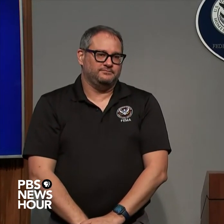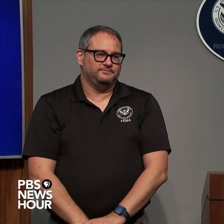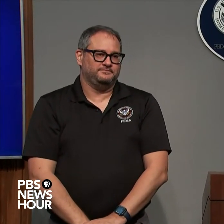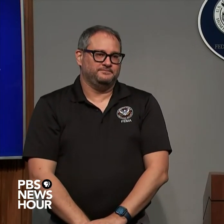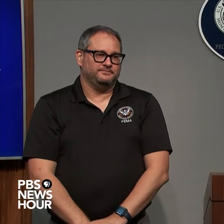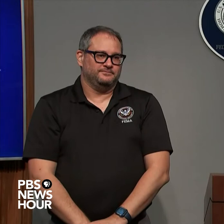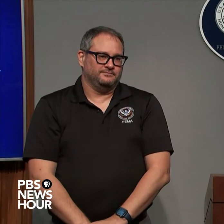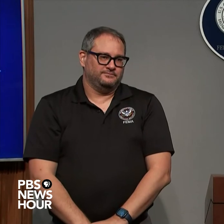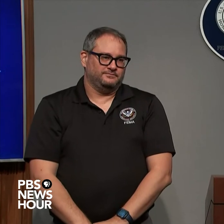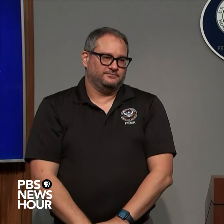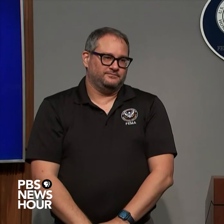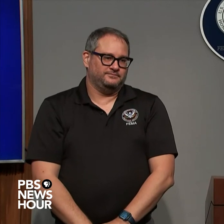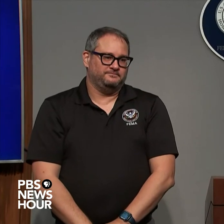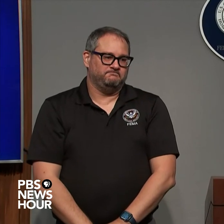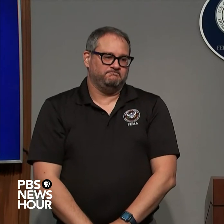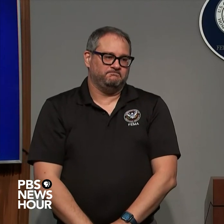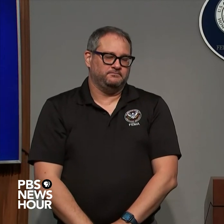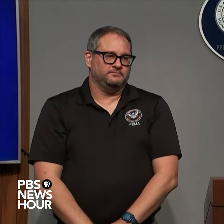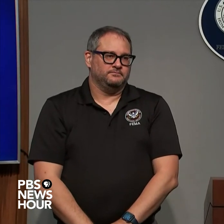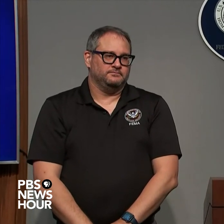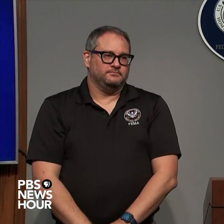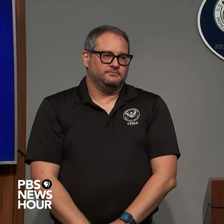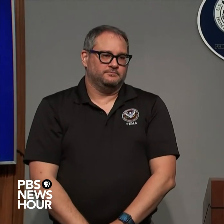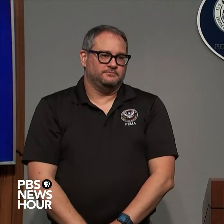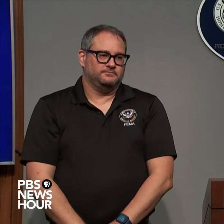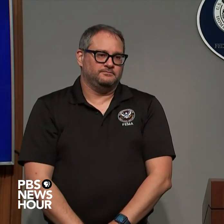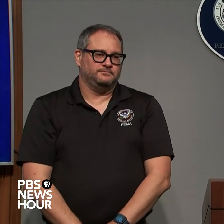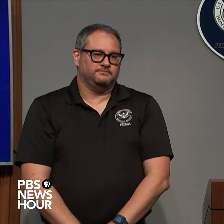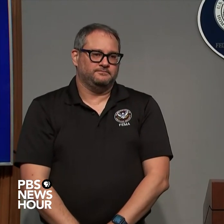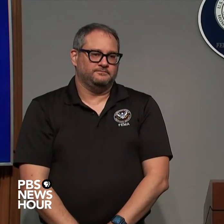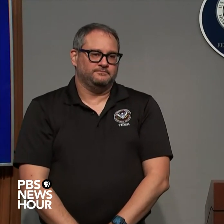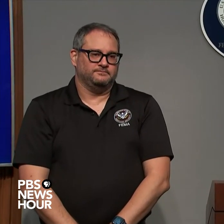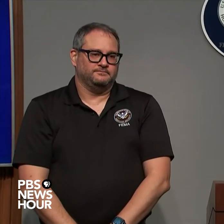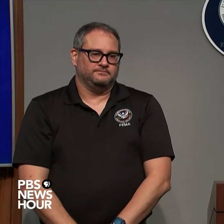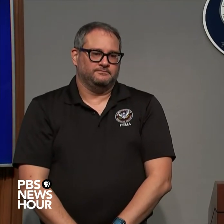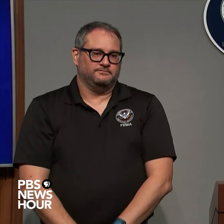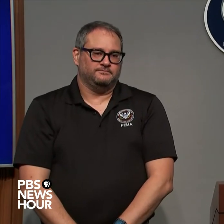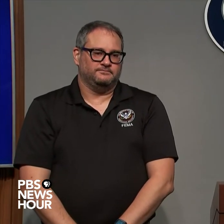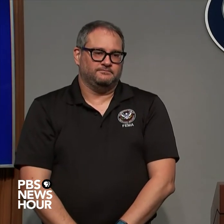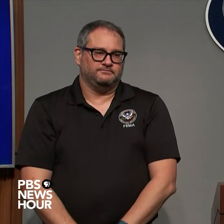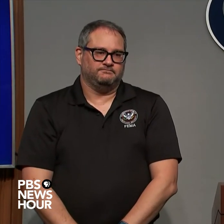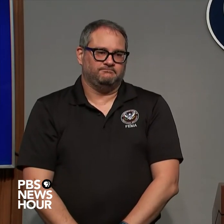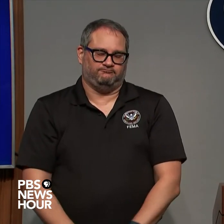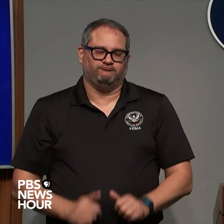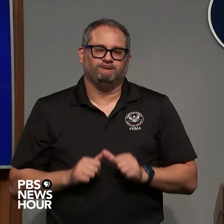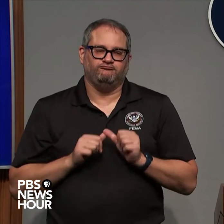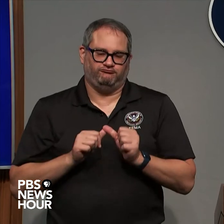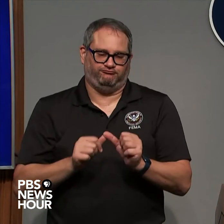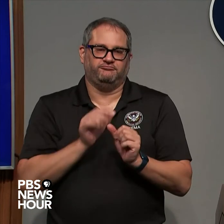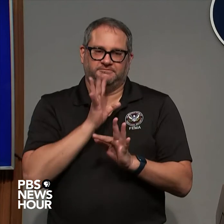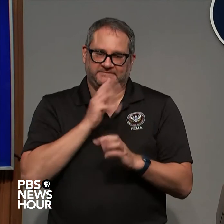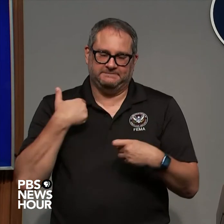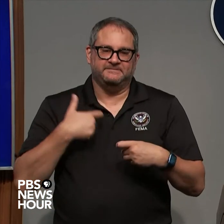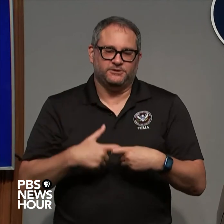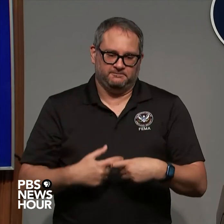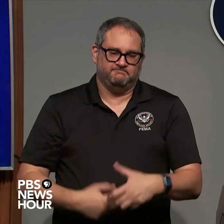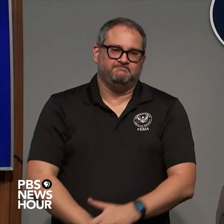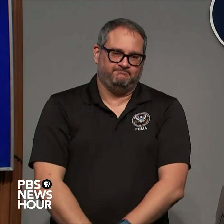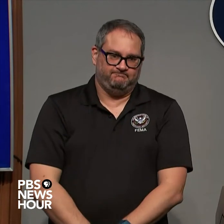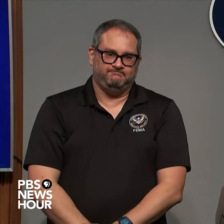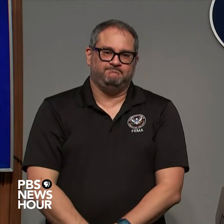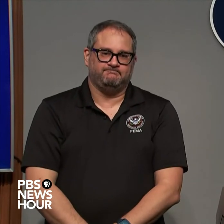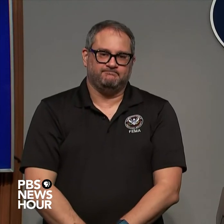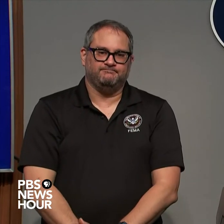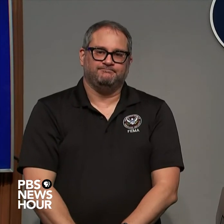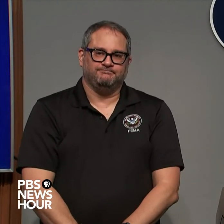la vida en los próximos días los residentes del estado de florida en las partes de la costa ya empezaron a sentir estos embates